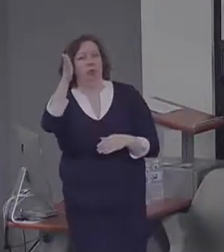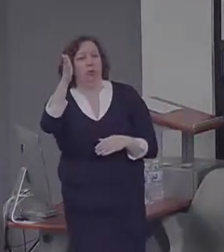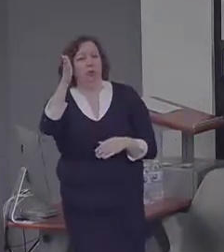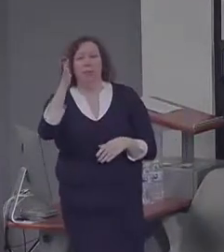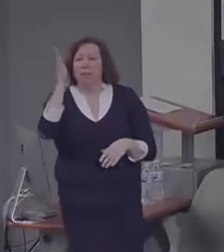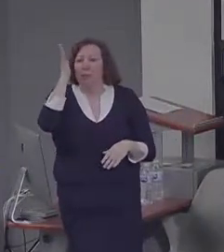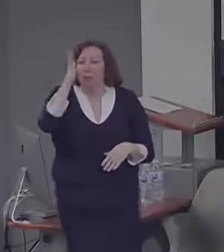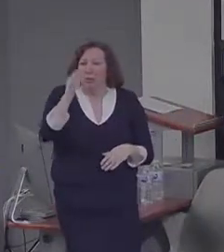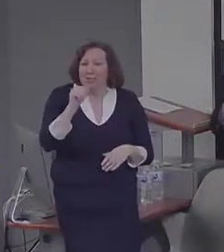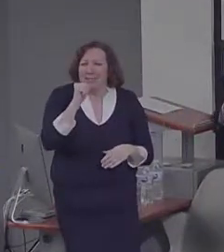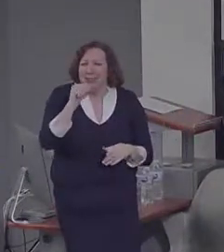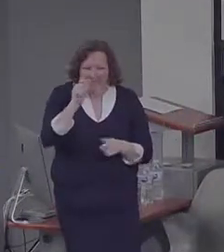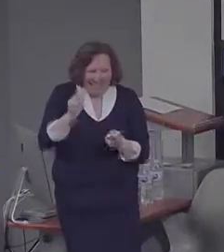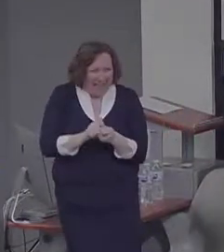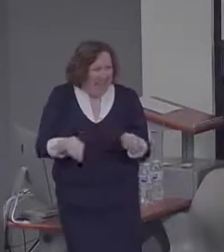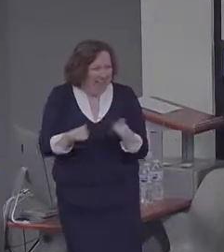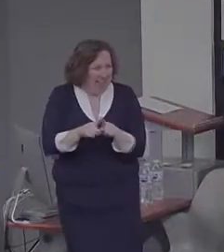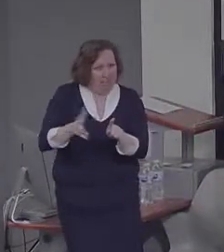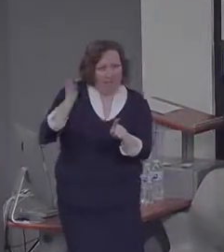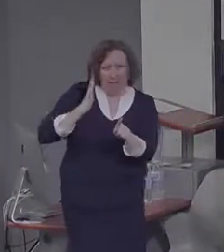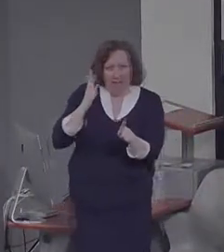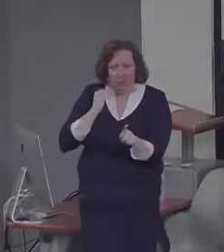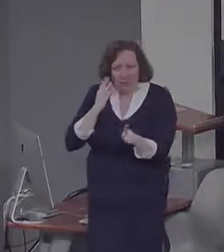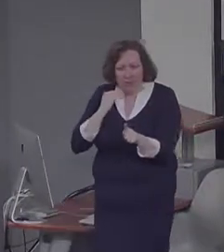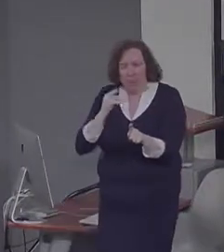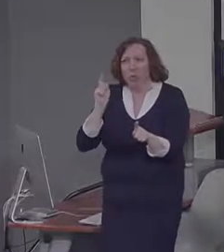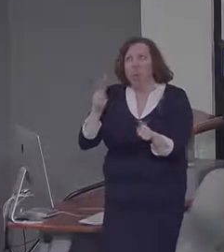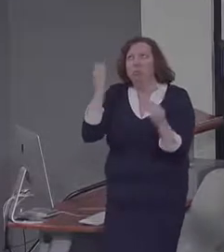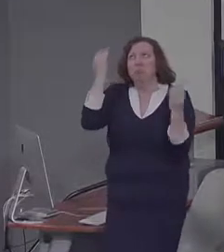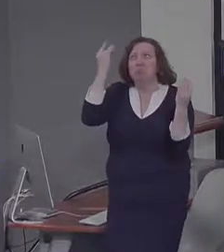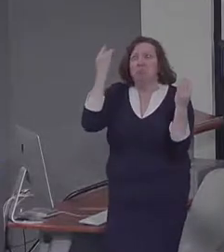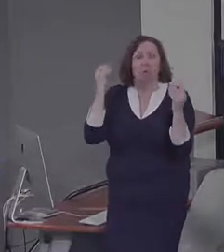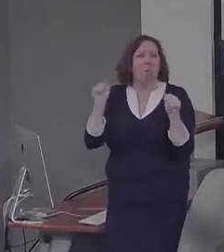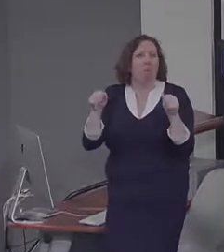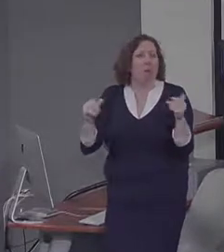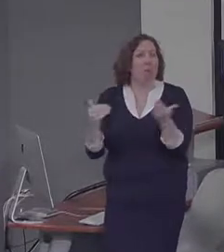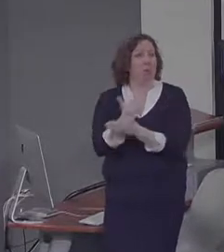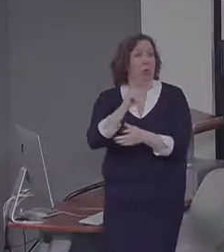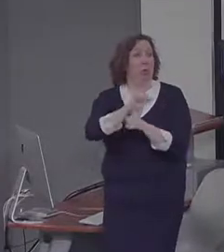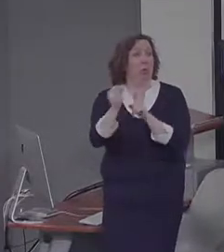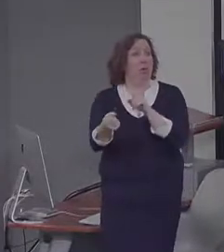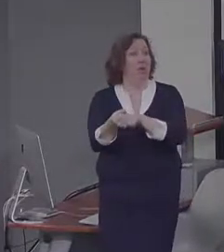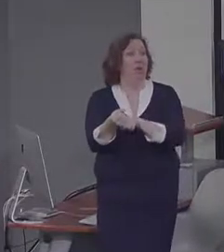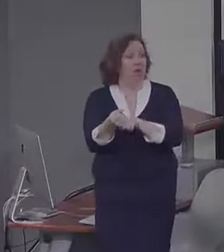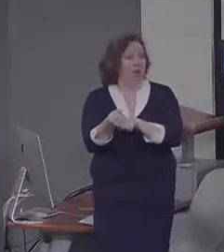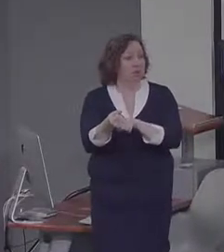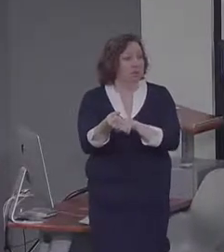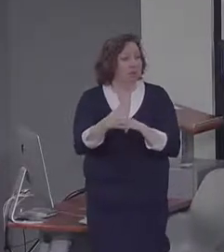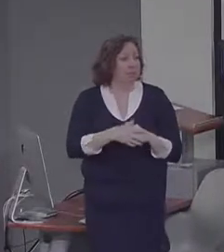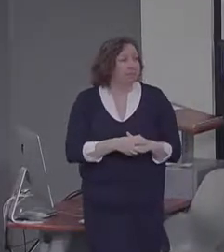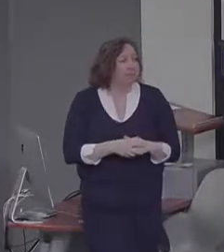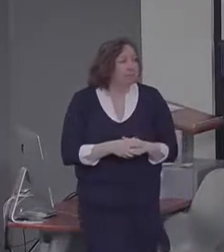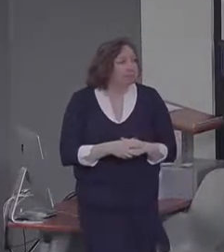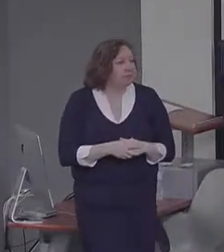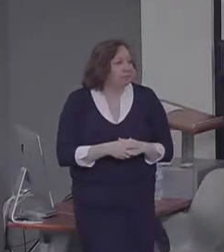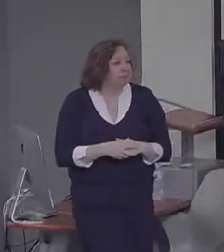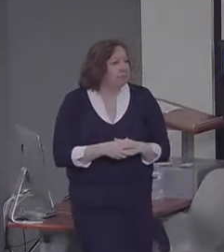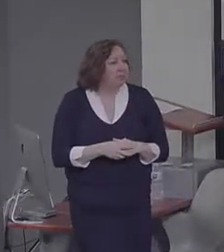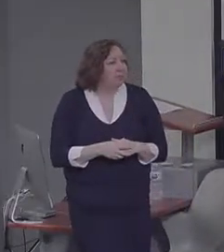think about new situations that are arising. So we thought it was a very adaptive feature of